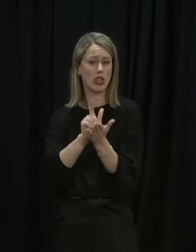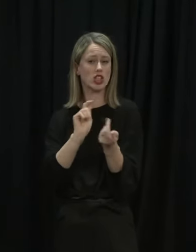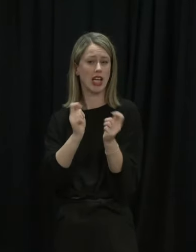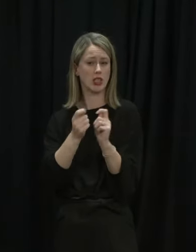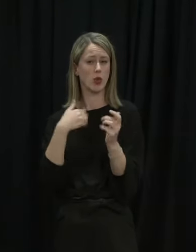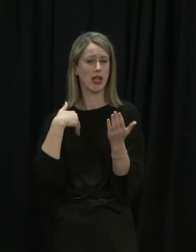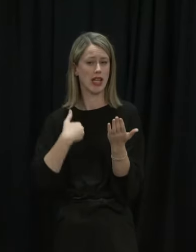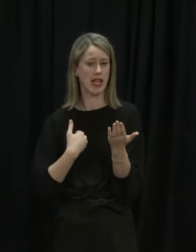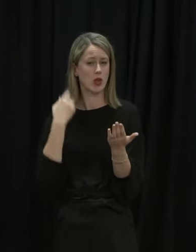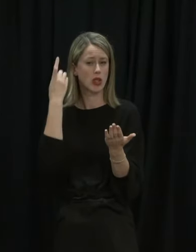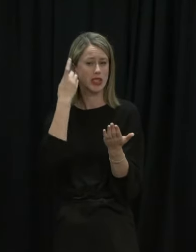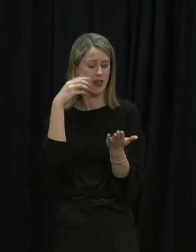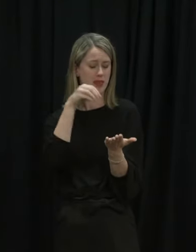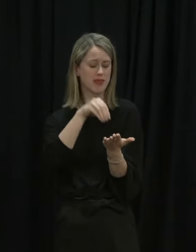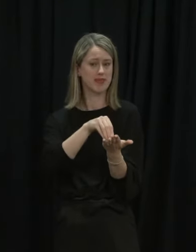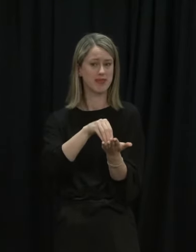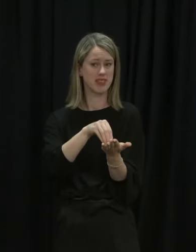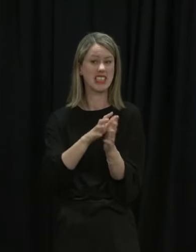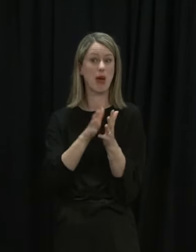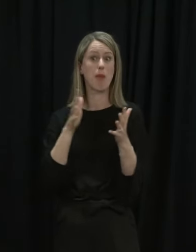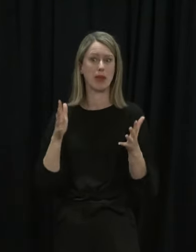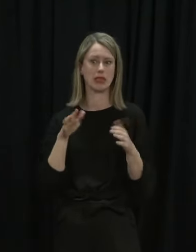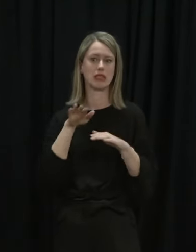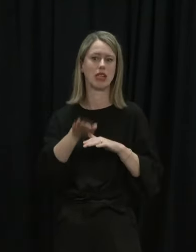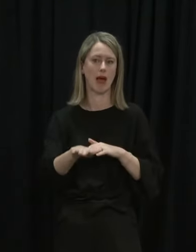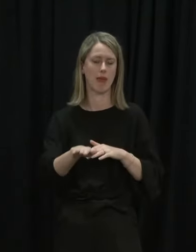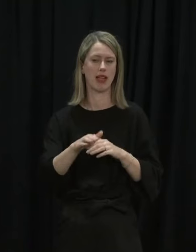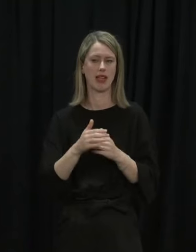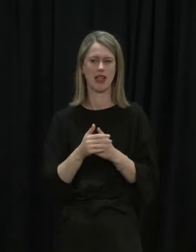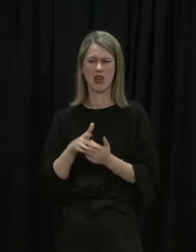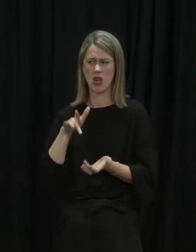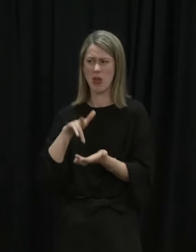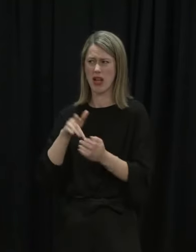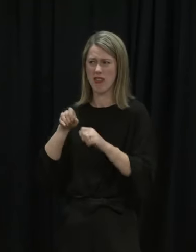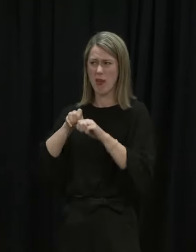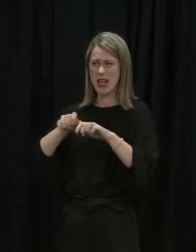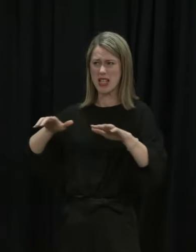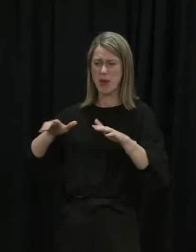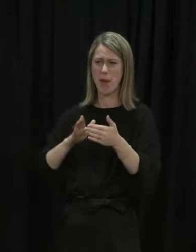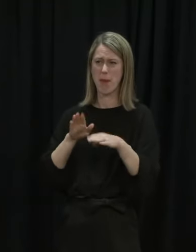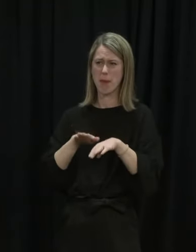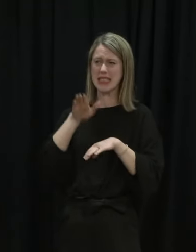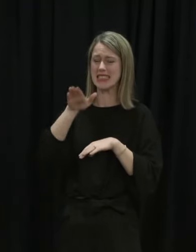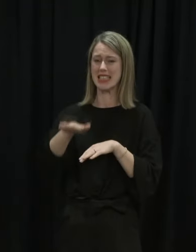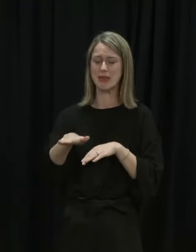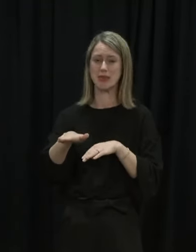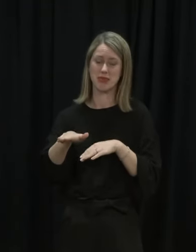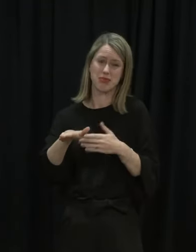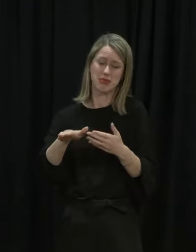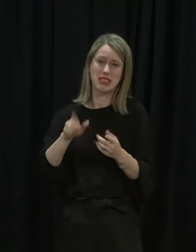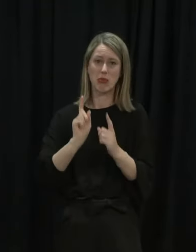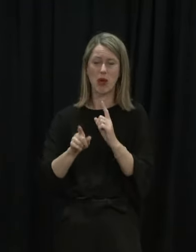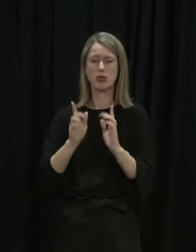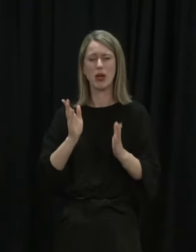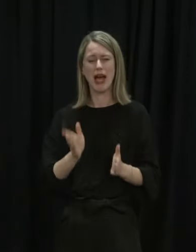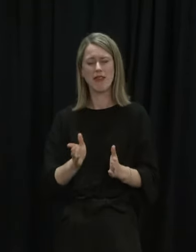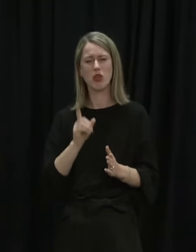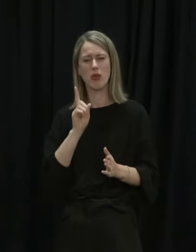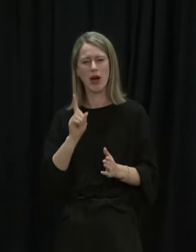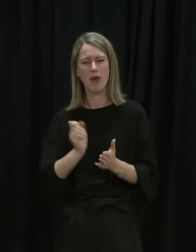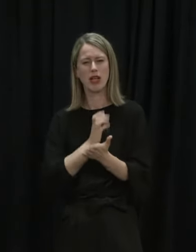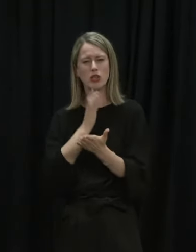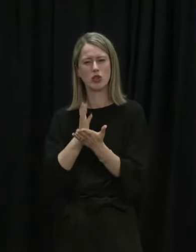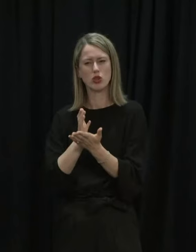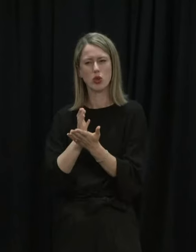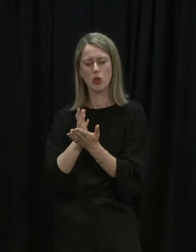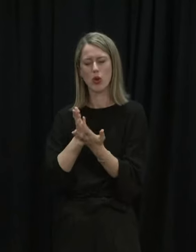would be considering it's a big step. We're in the middle of a pandemic. Big steps are things that we've had to do but we just have to make sure